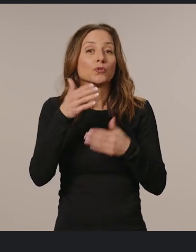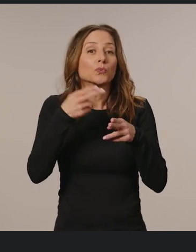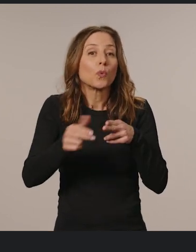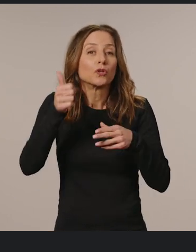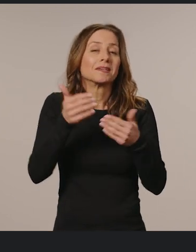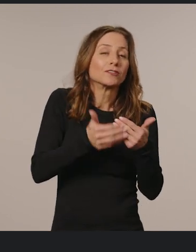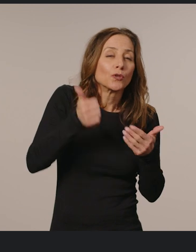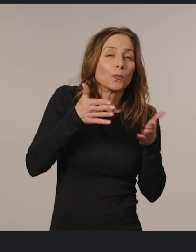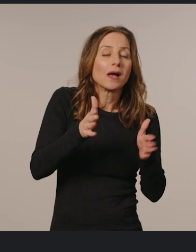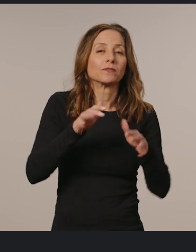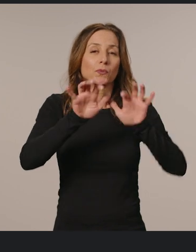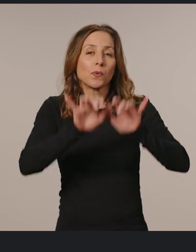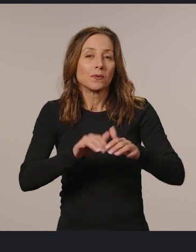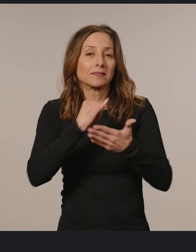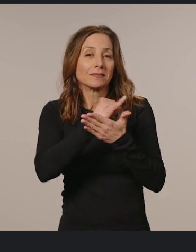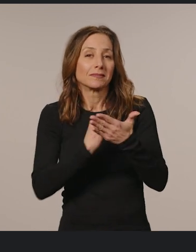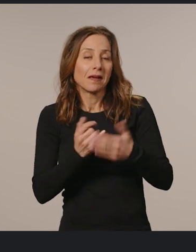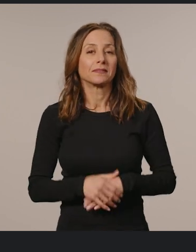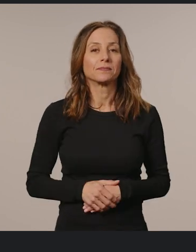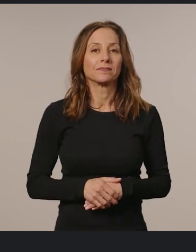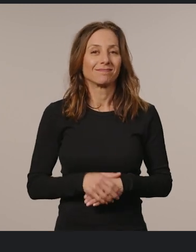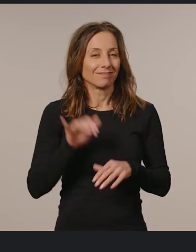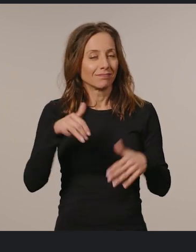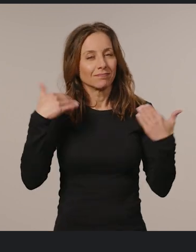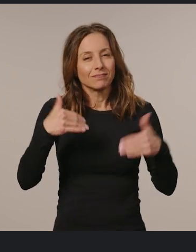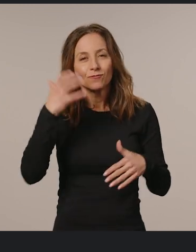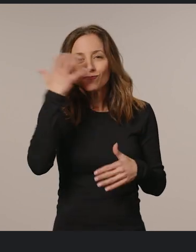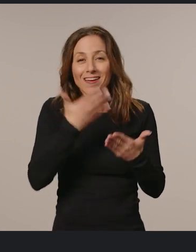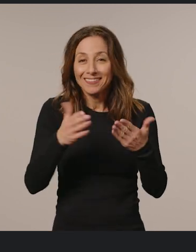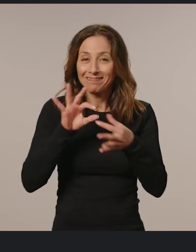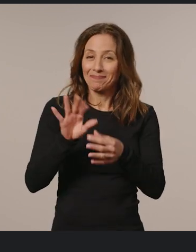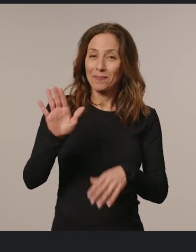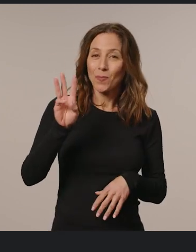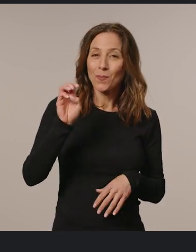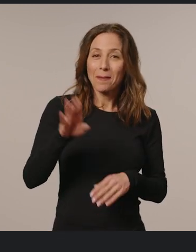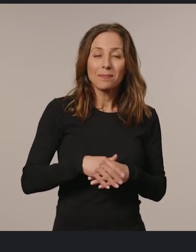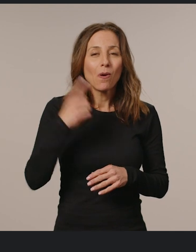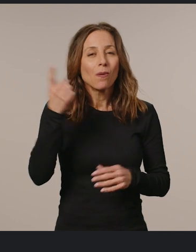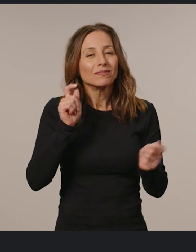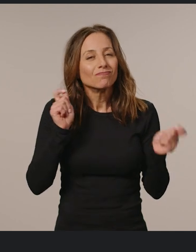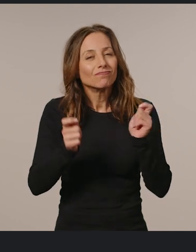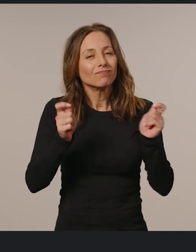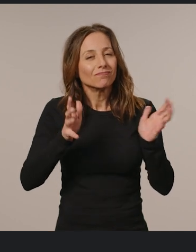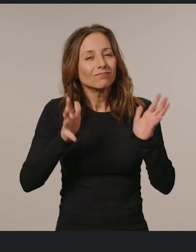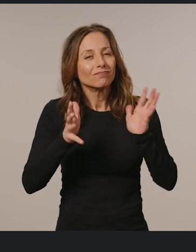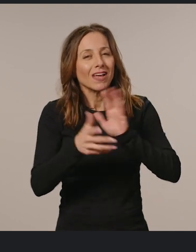shorter or easier way to code design elements. That's the great thing about the web. It's always evolving as a